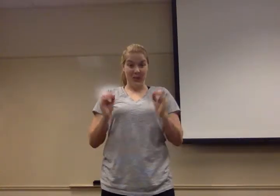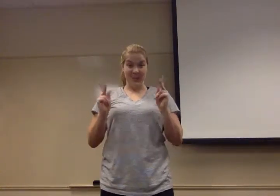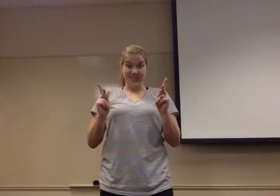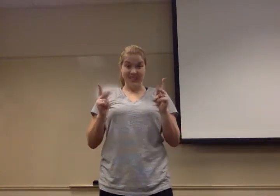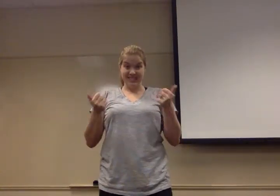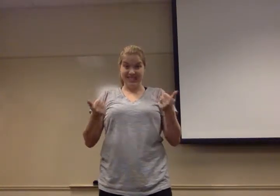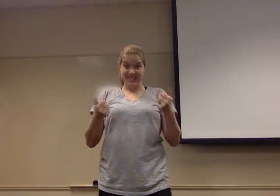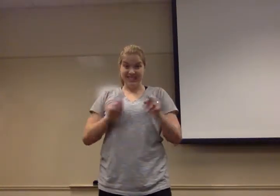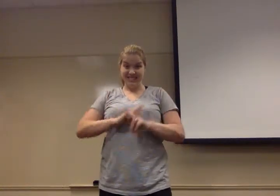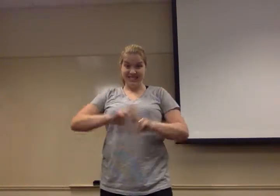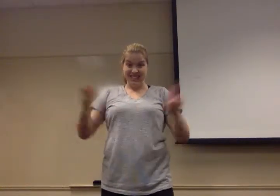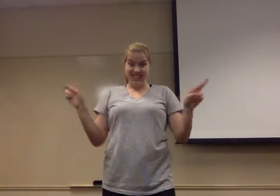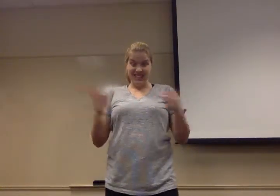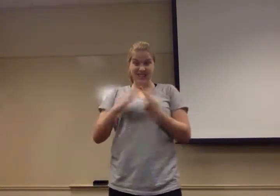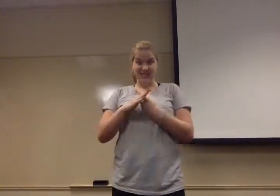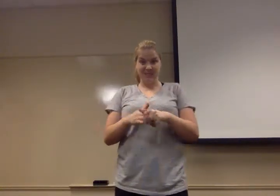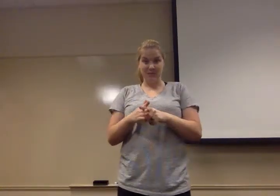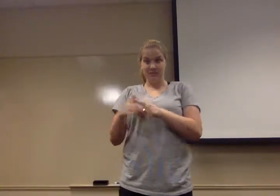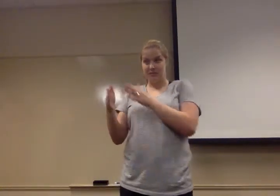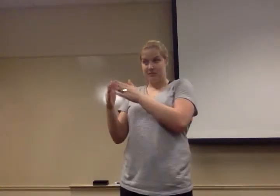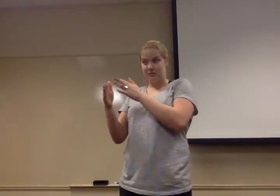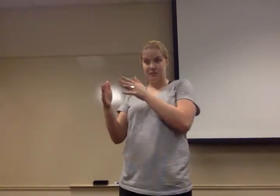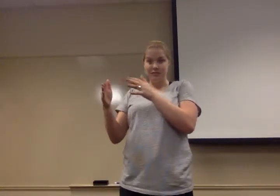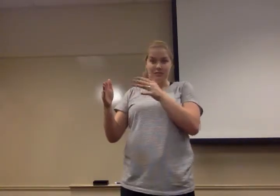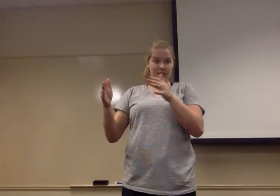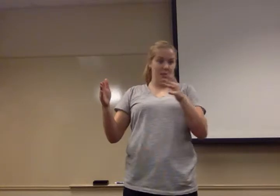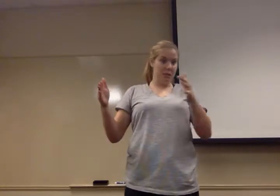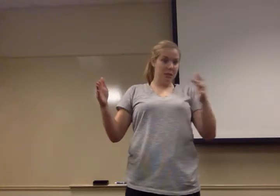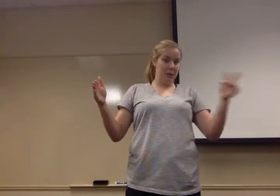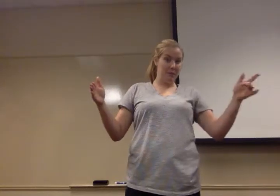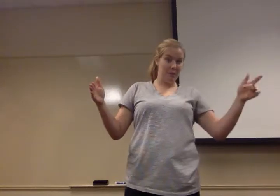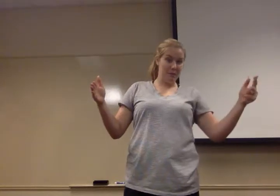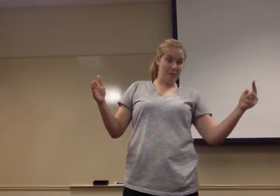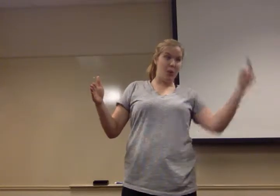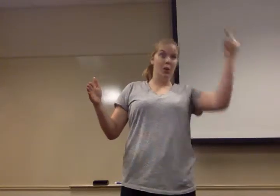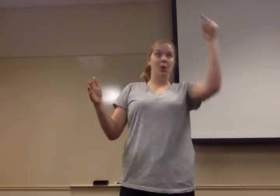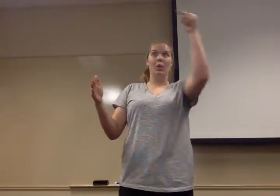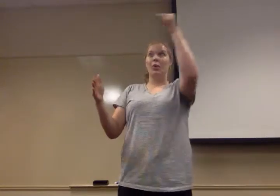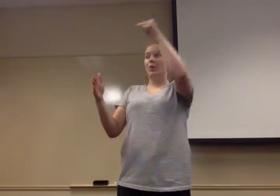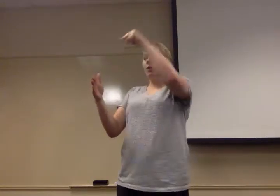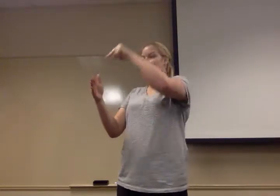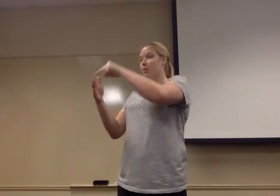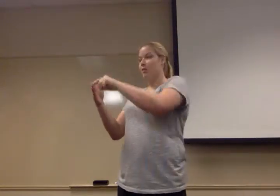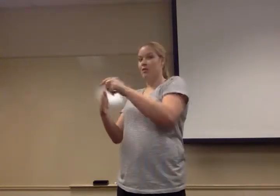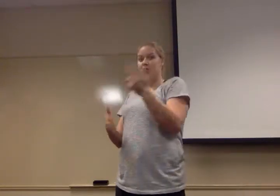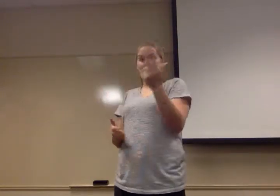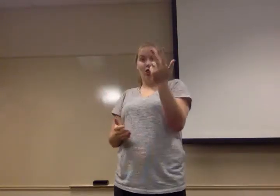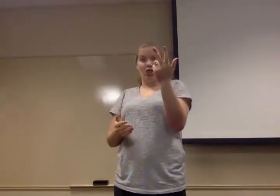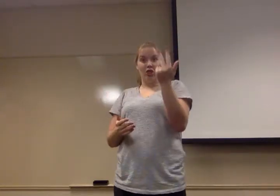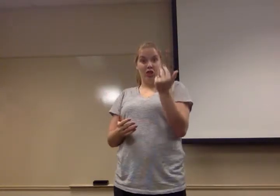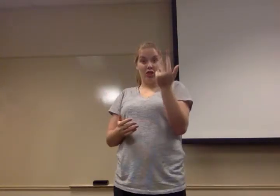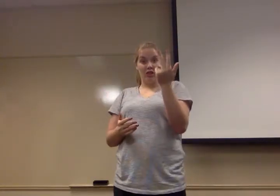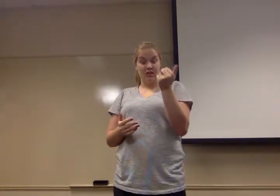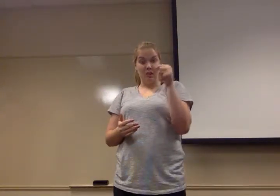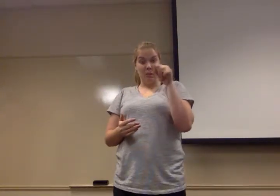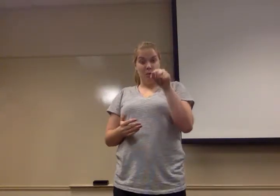Let's begin by winding the timeline back 13.7 billion years to the beginning